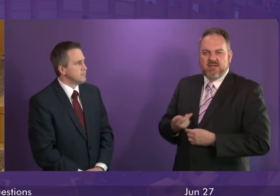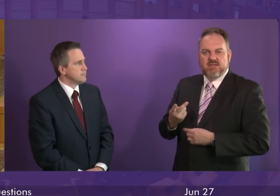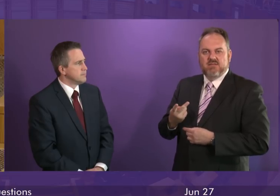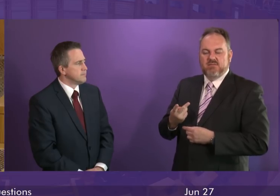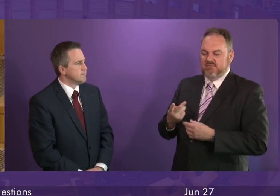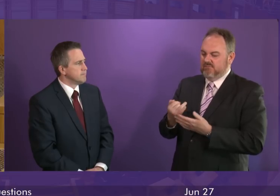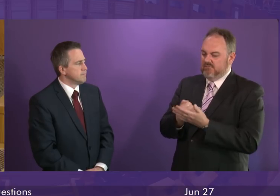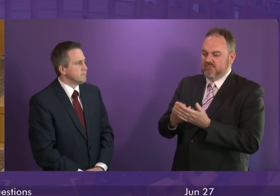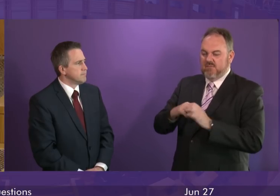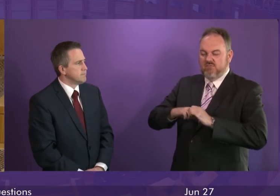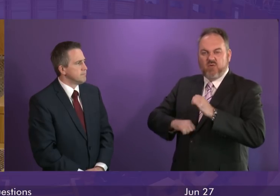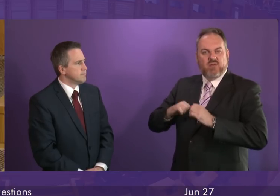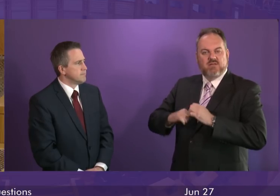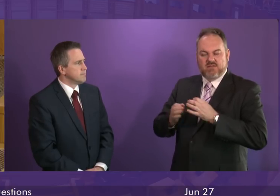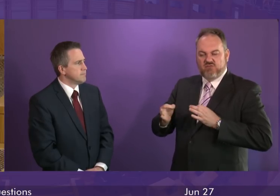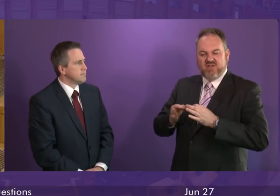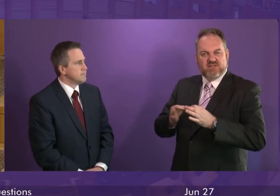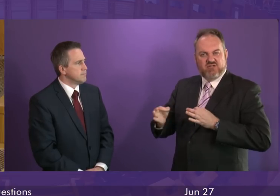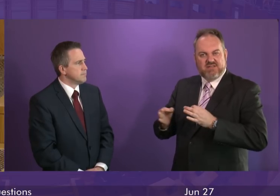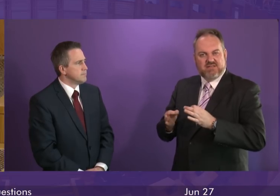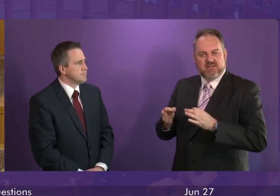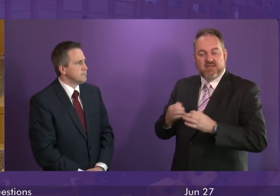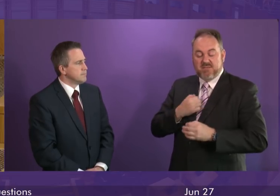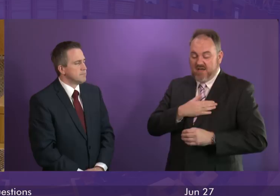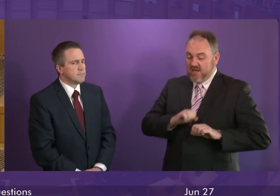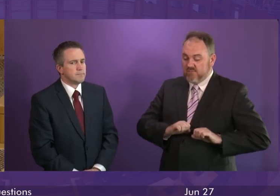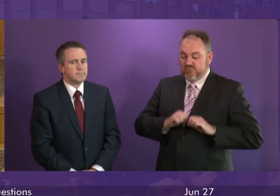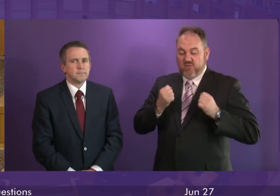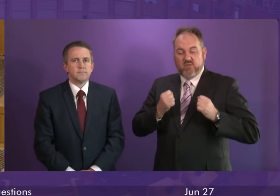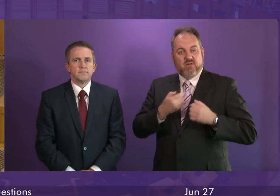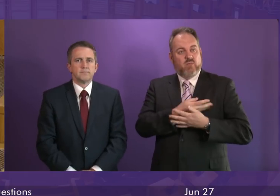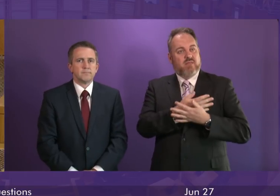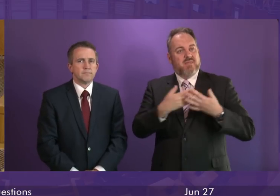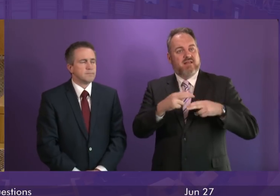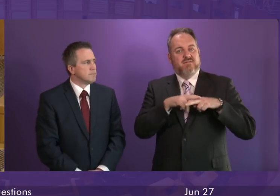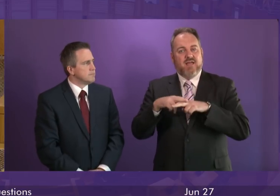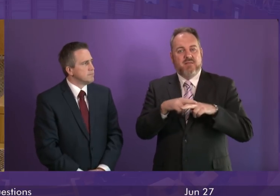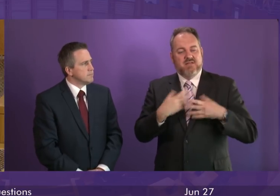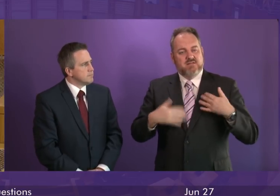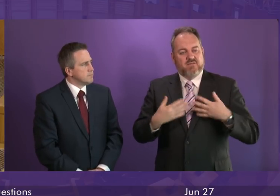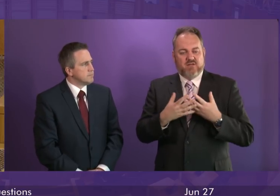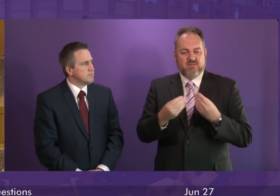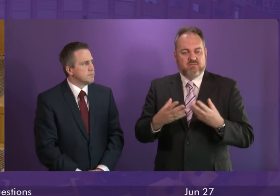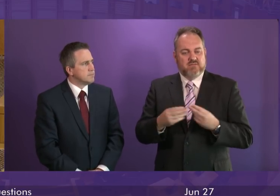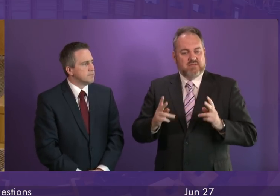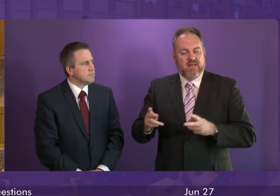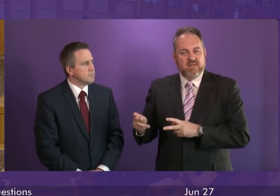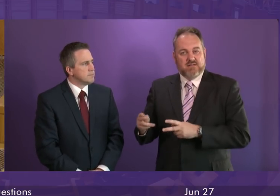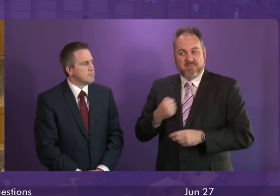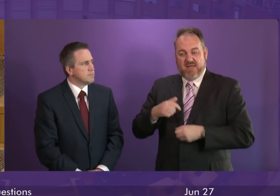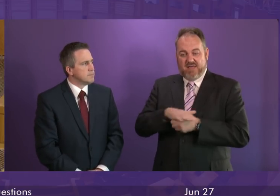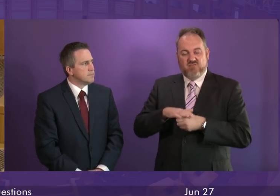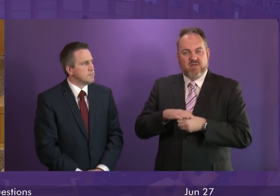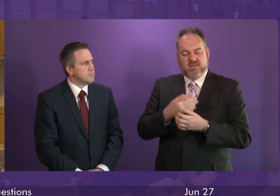my heart to hear the families talk about their loss and how it affects communities like my own in Kelty where there has been a spate